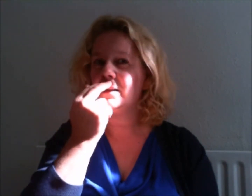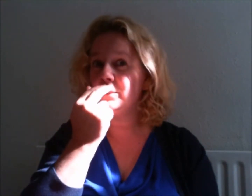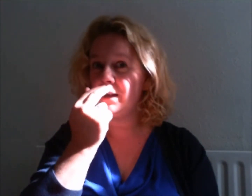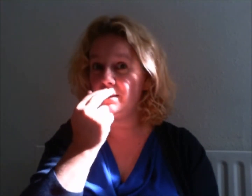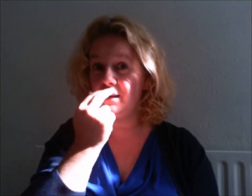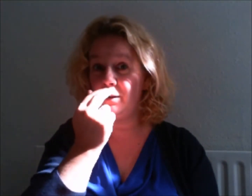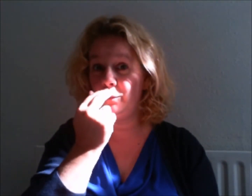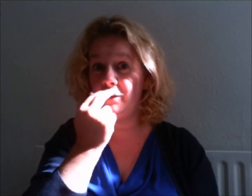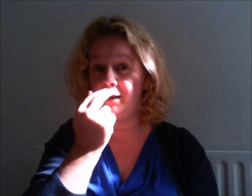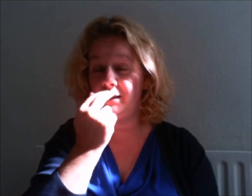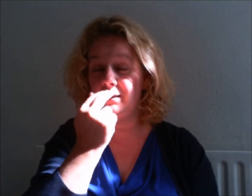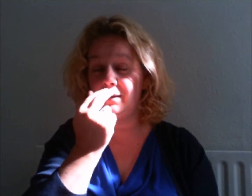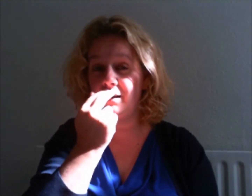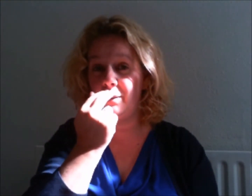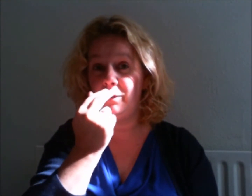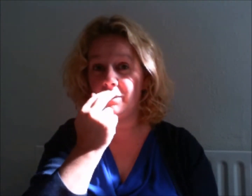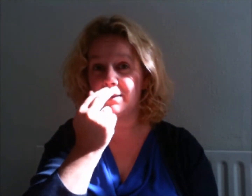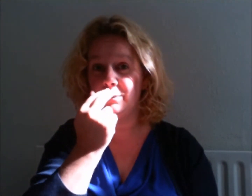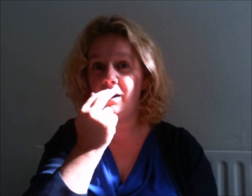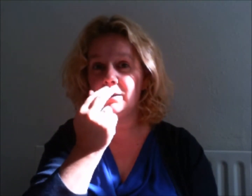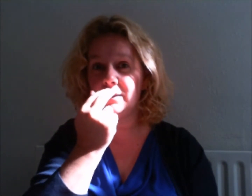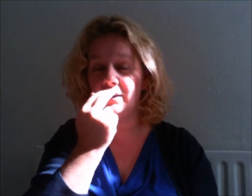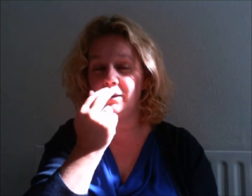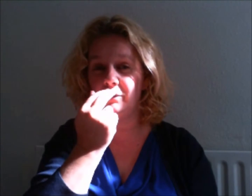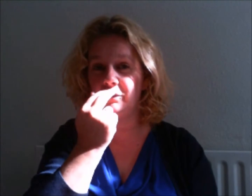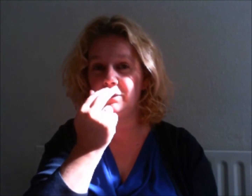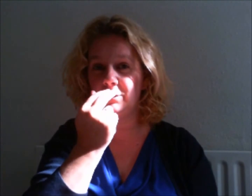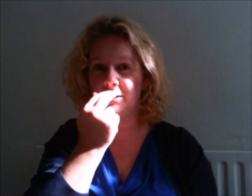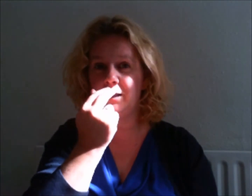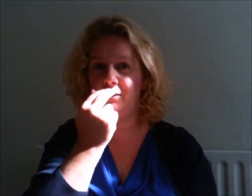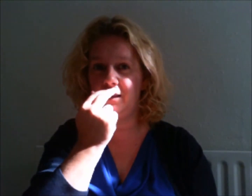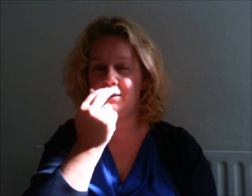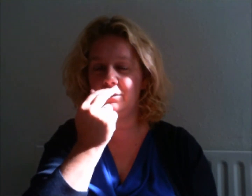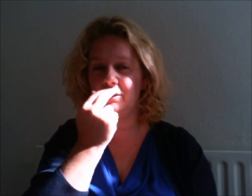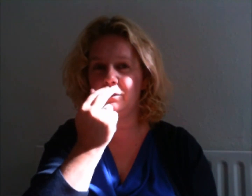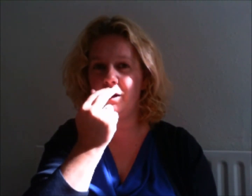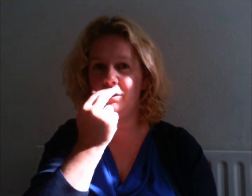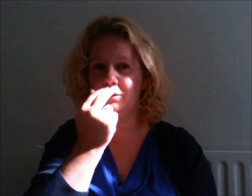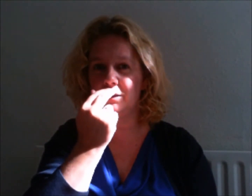Sometimes I worry that I'm not smart enough to achieve these sorts of goals.